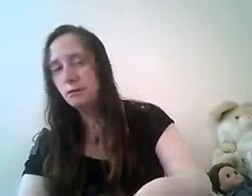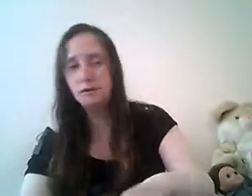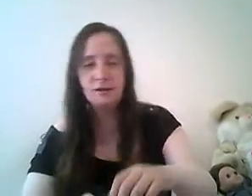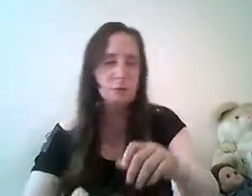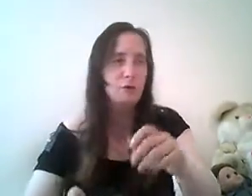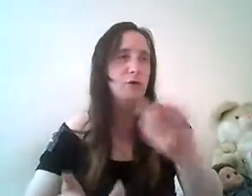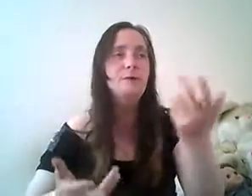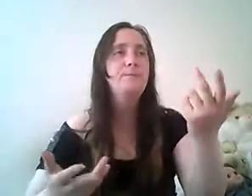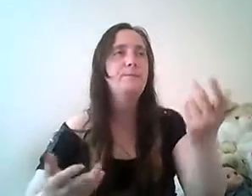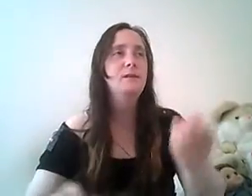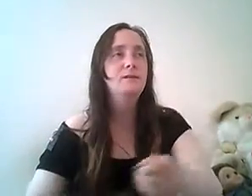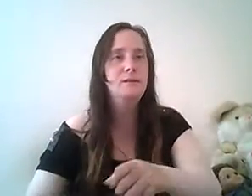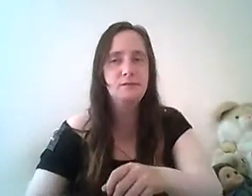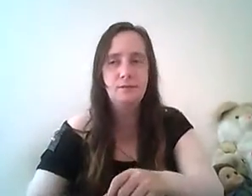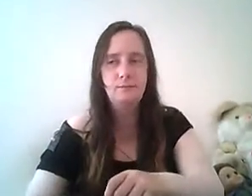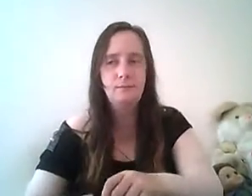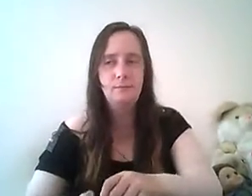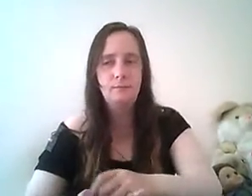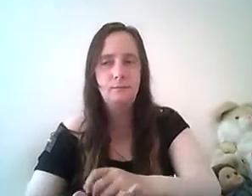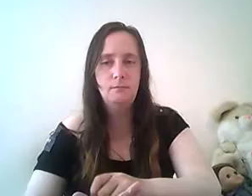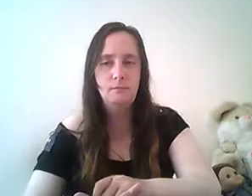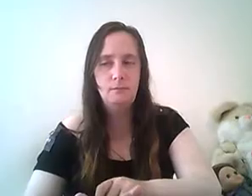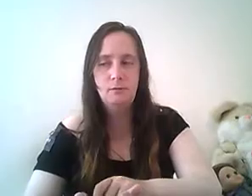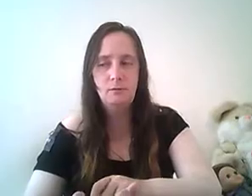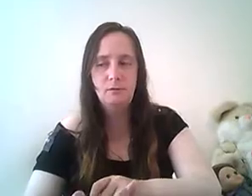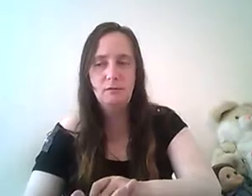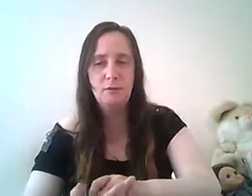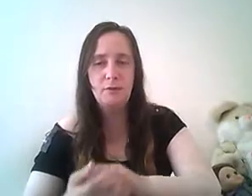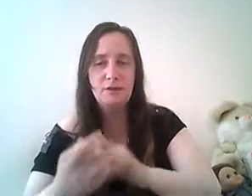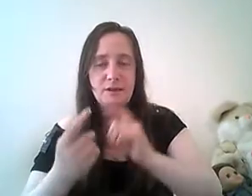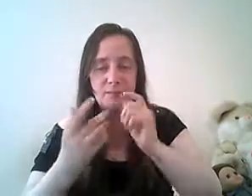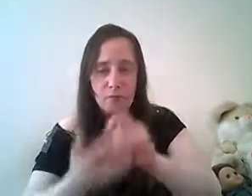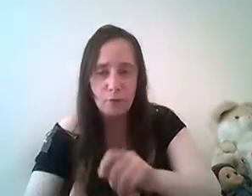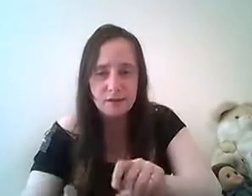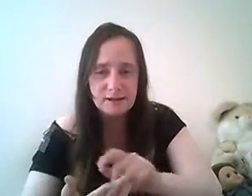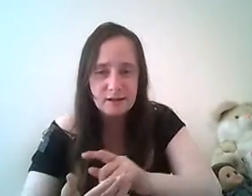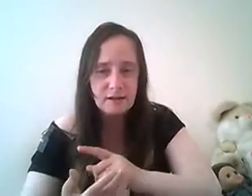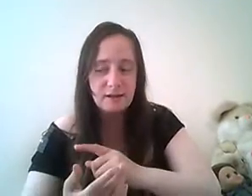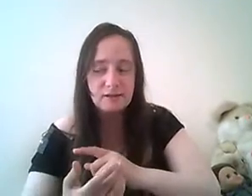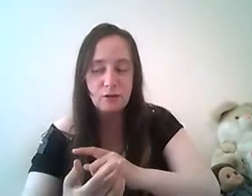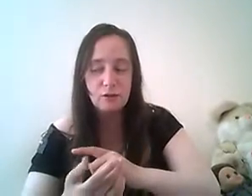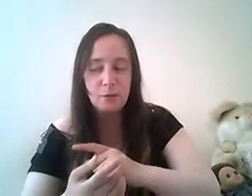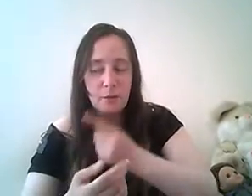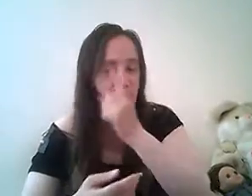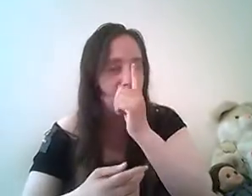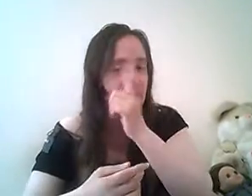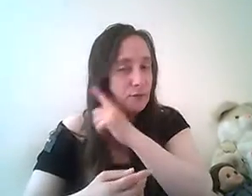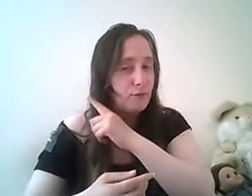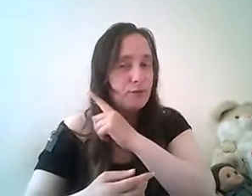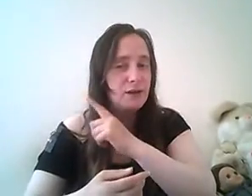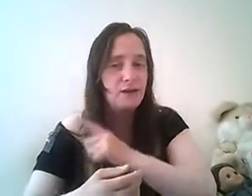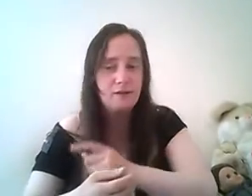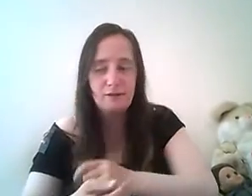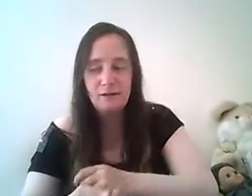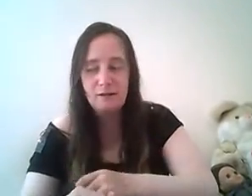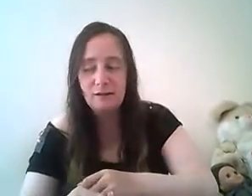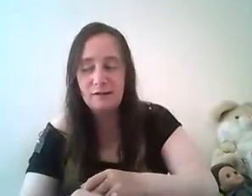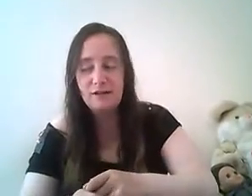keep looking at her she's just doing but just keep it focused let's look at me about the eye over there and try